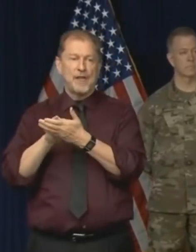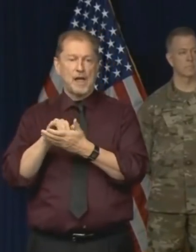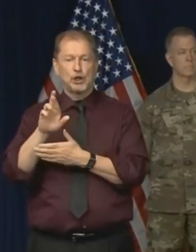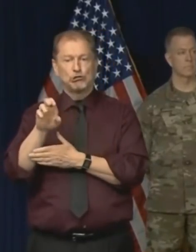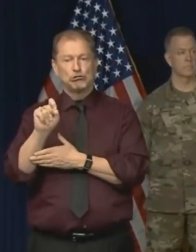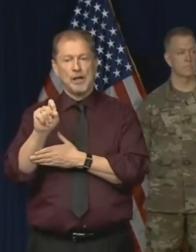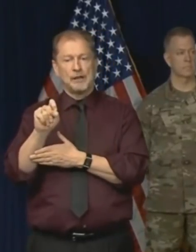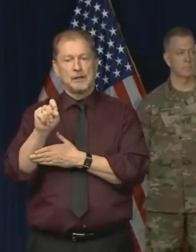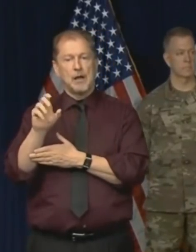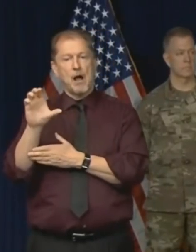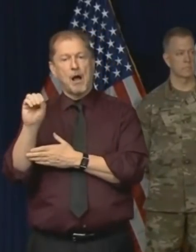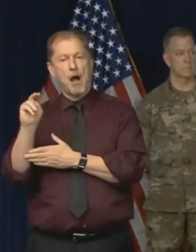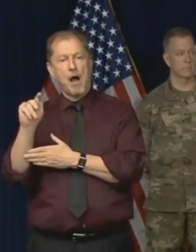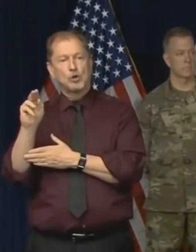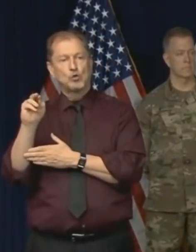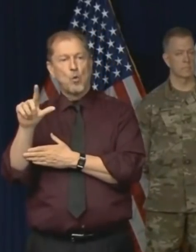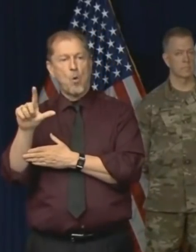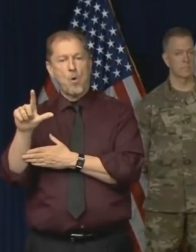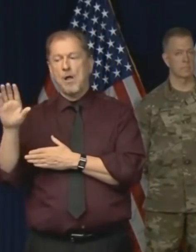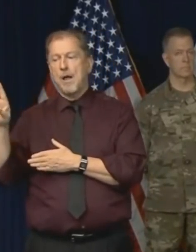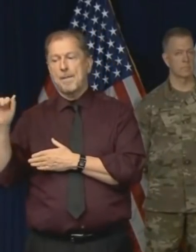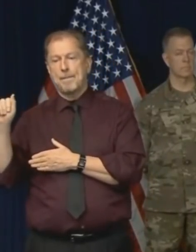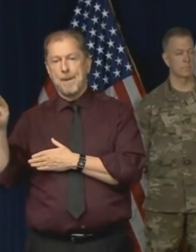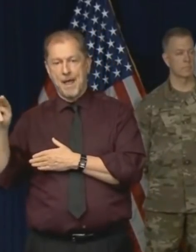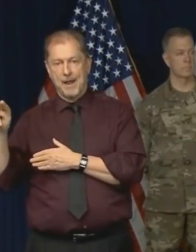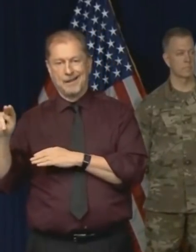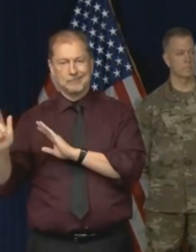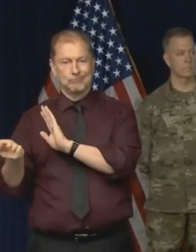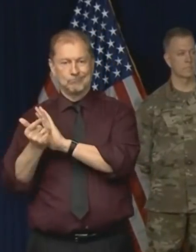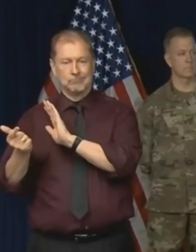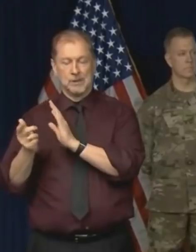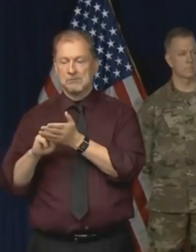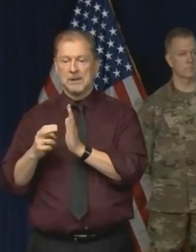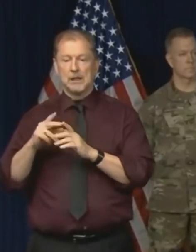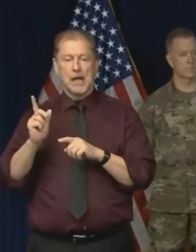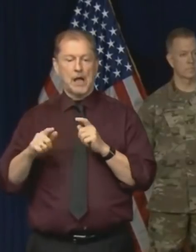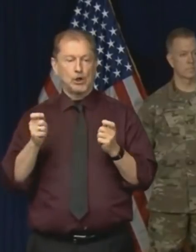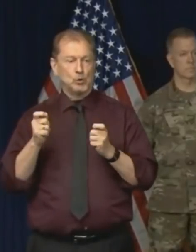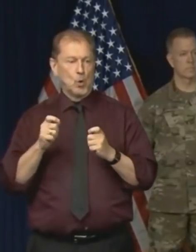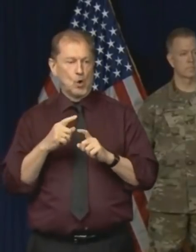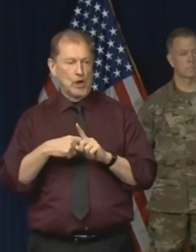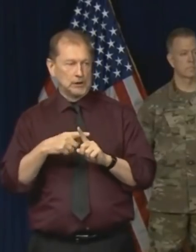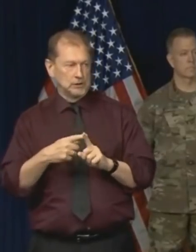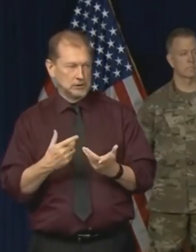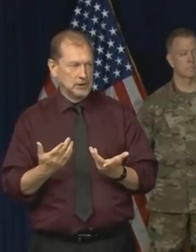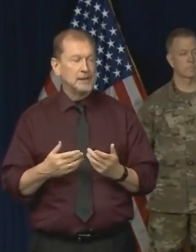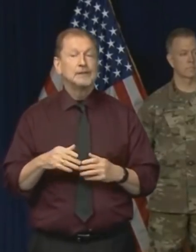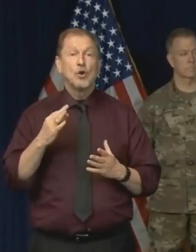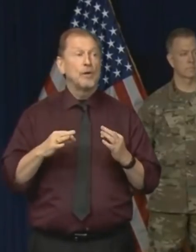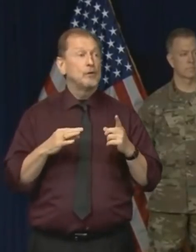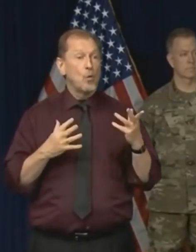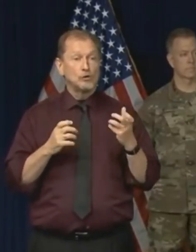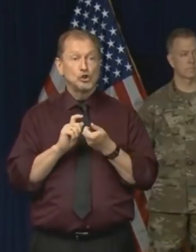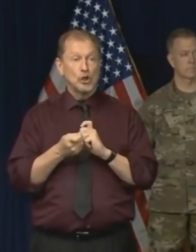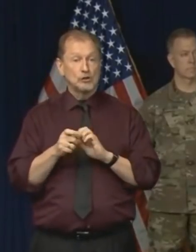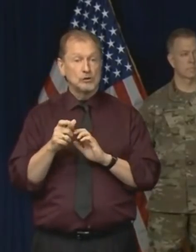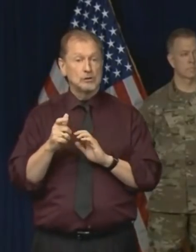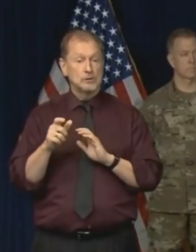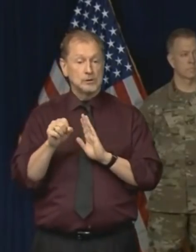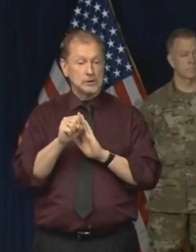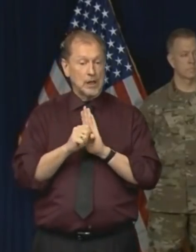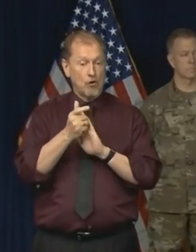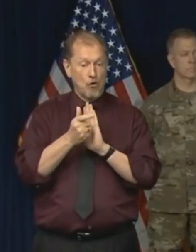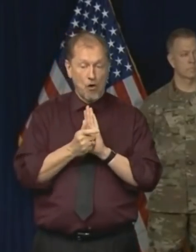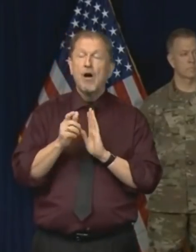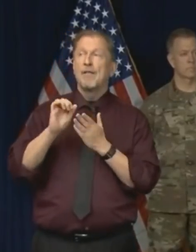do. So, but that is a state law that's currently in place. And I know that, you know, they're just like anybody who wants a change in state law. think, you know, making their voices